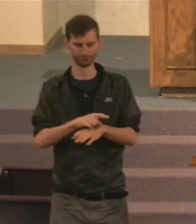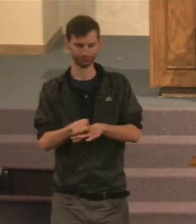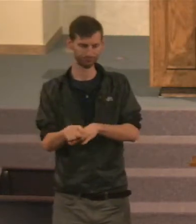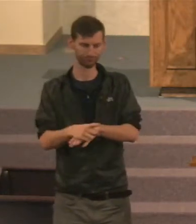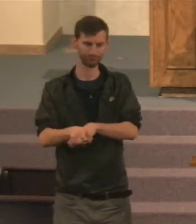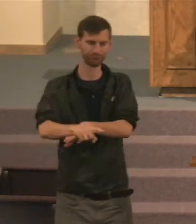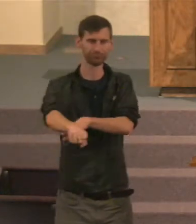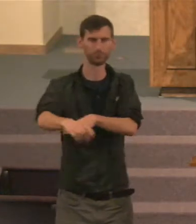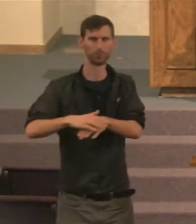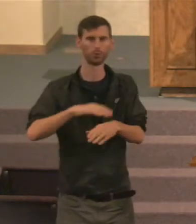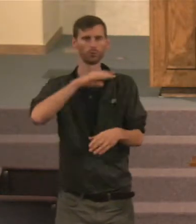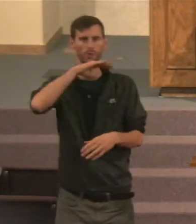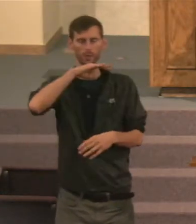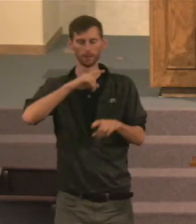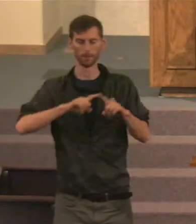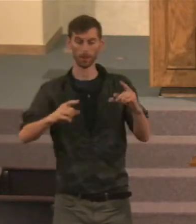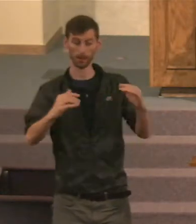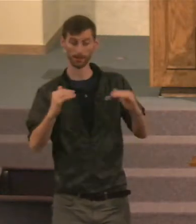Verse 19.